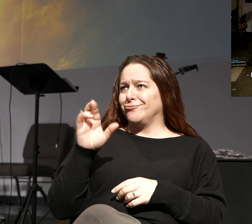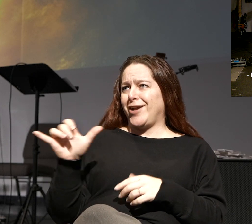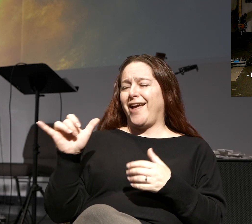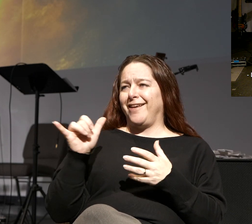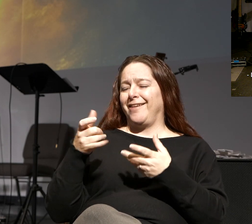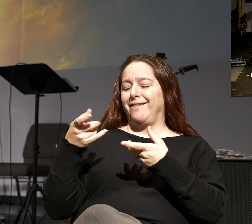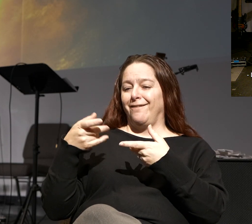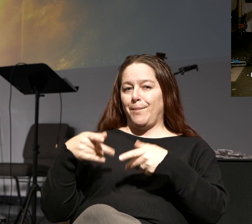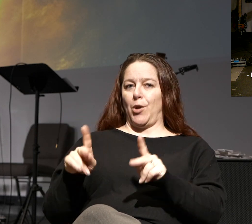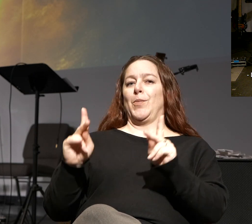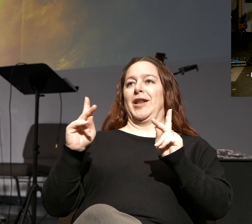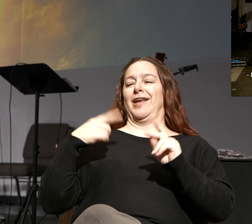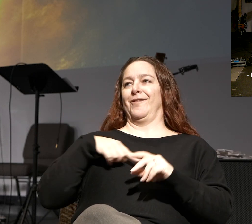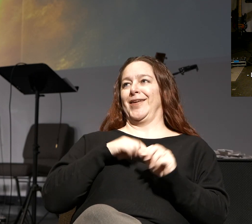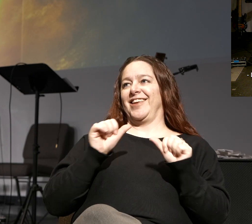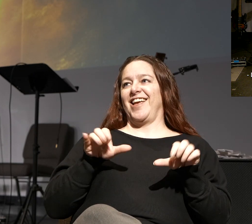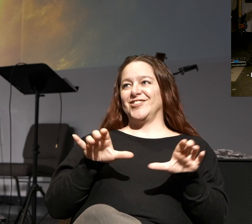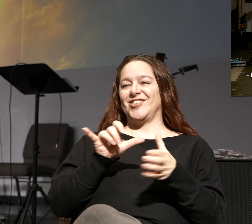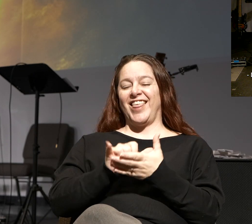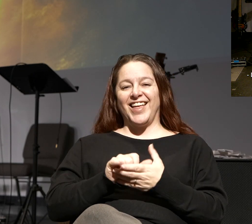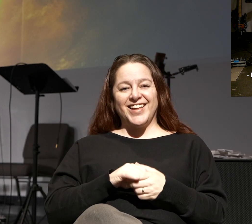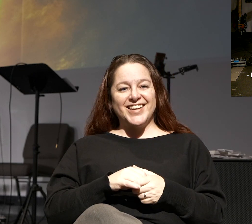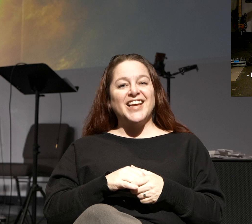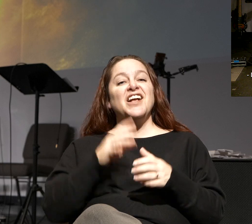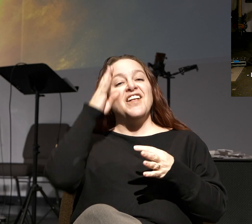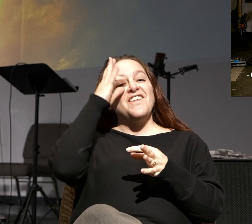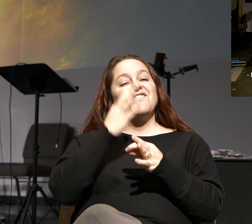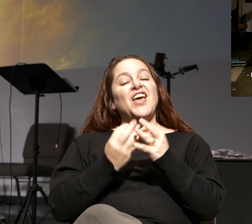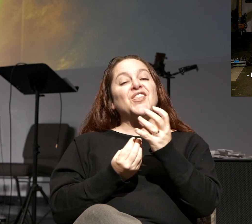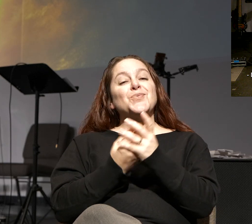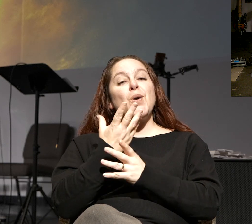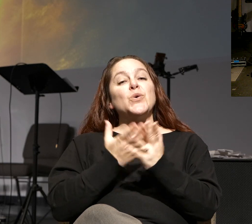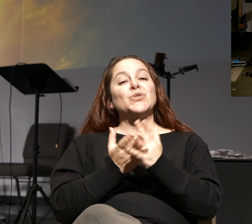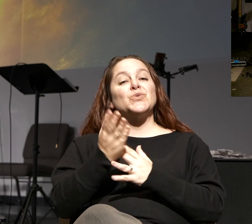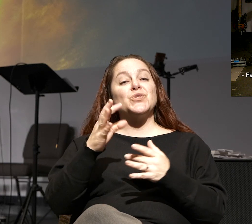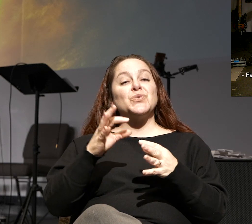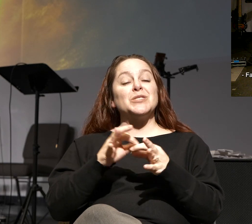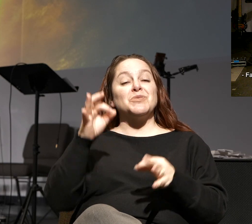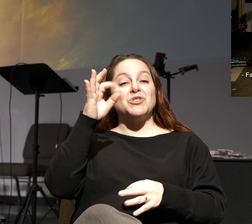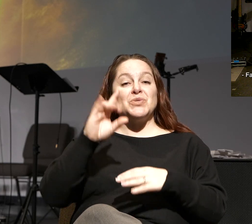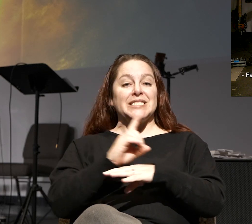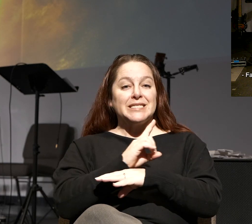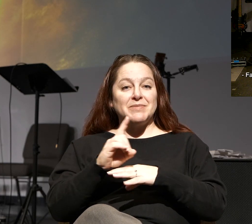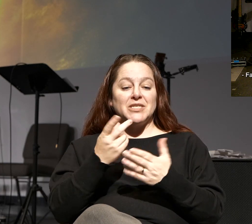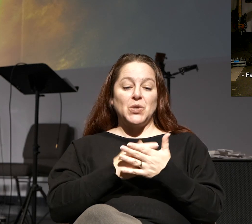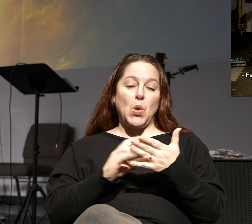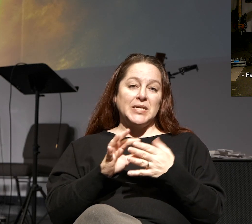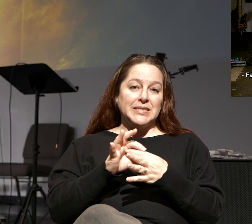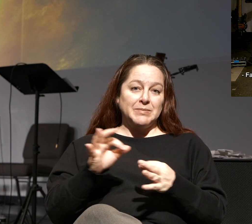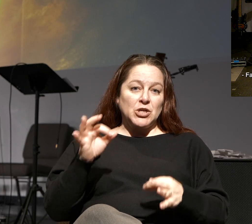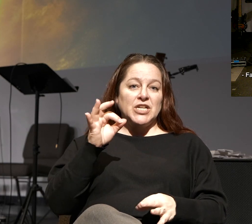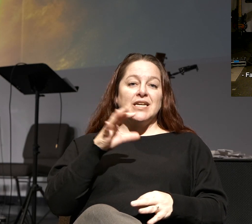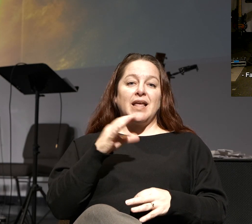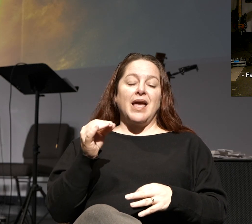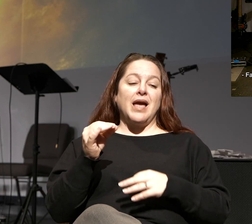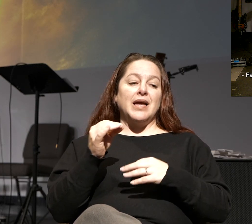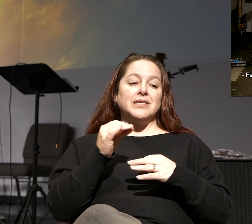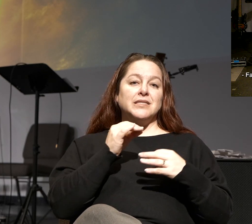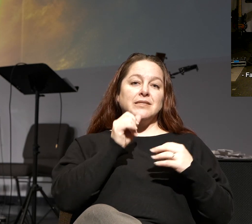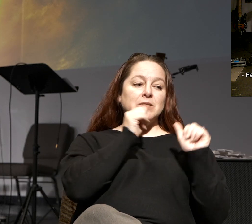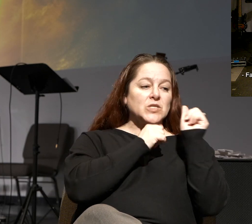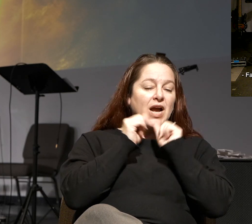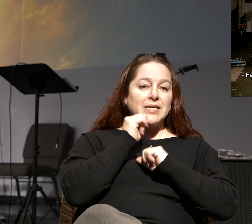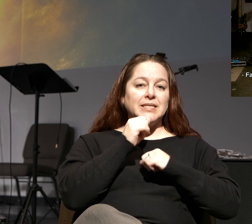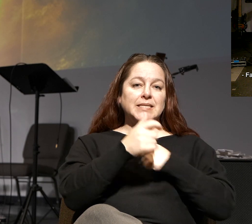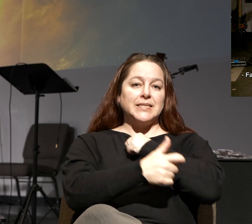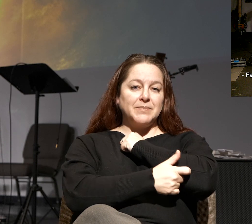to do that. Okay, so faith grows through spiritual disciplines, Holy Spirit, yep, and trials and temptations. It's